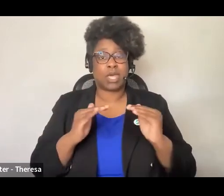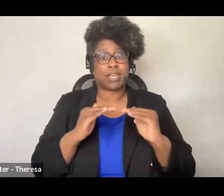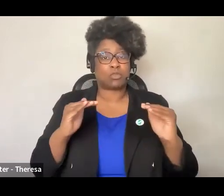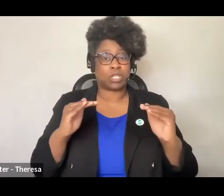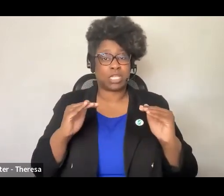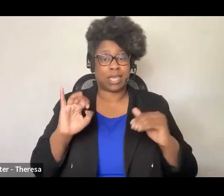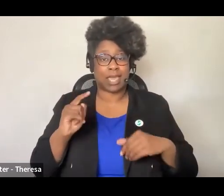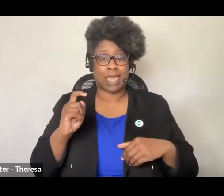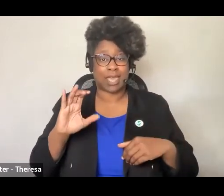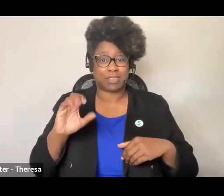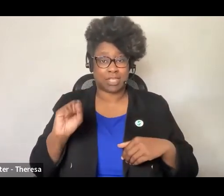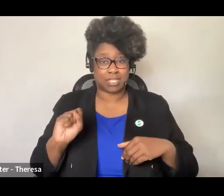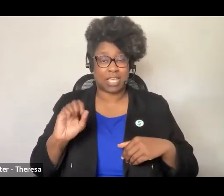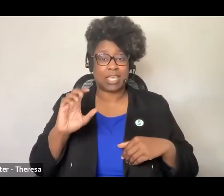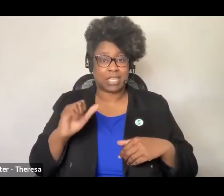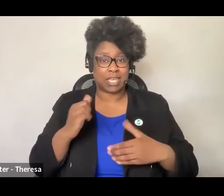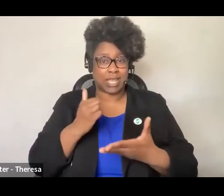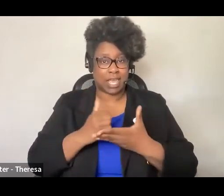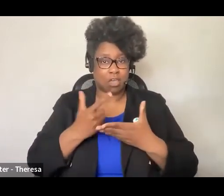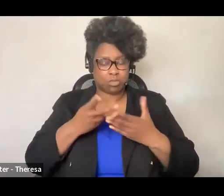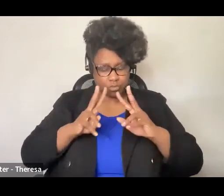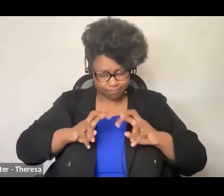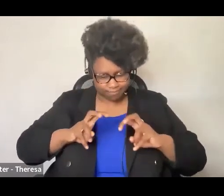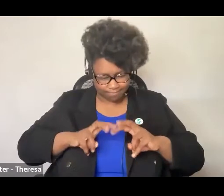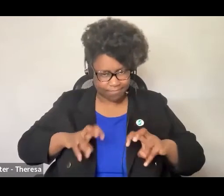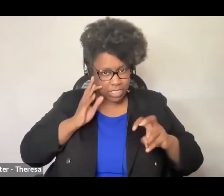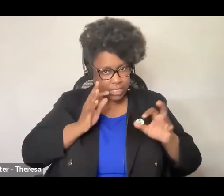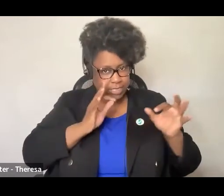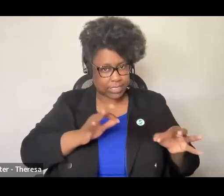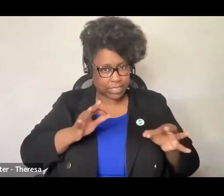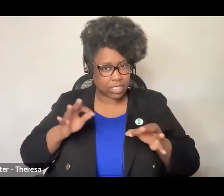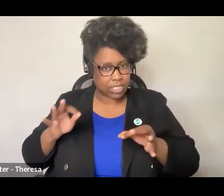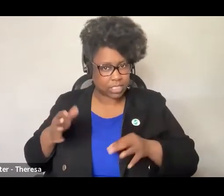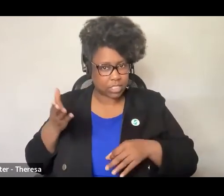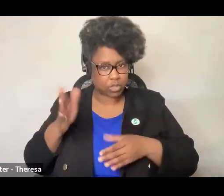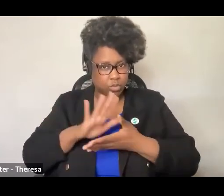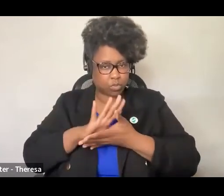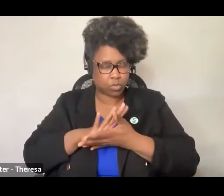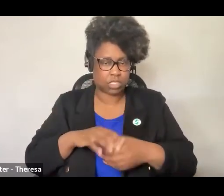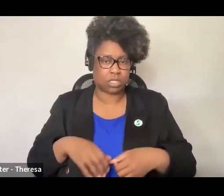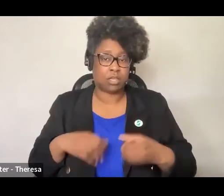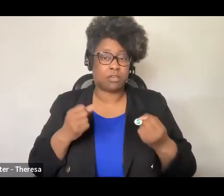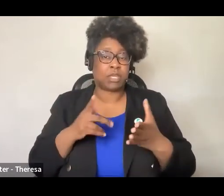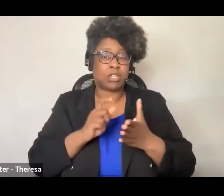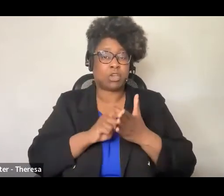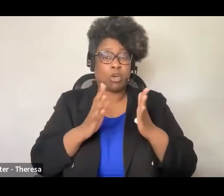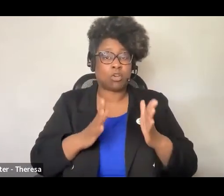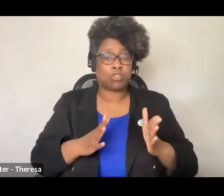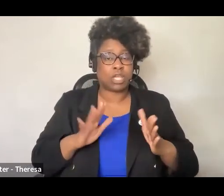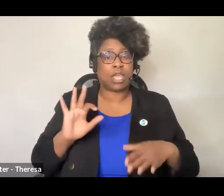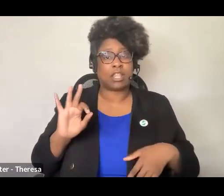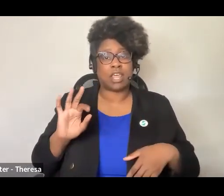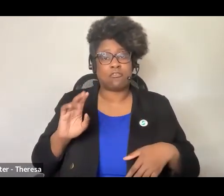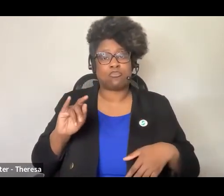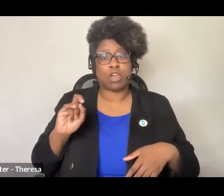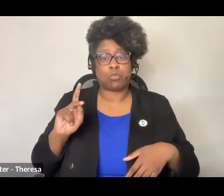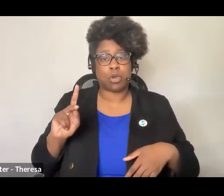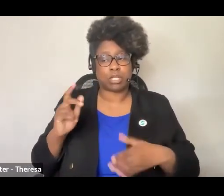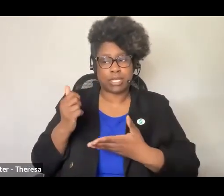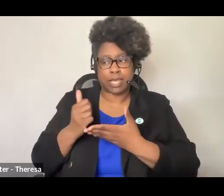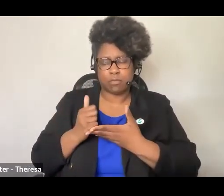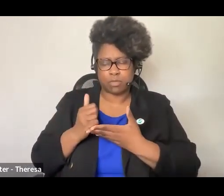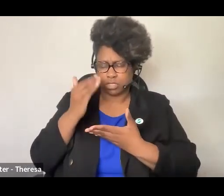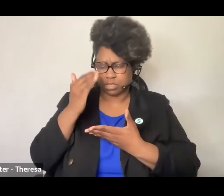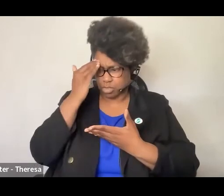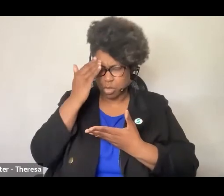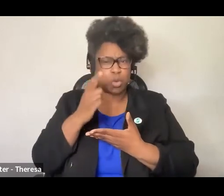unpacking decision-making in schools. Drawing upon the work of numerous authors, this framework called upon us to consider who held the power in